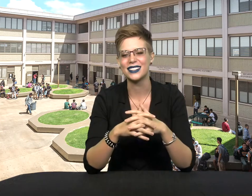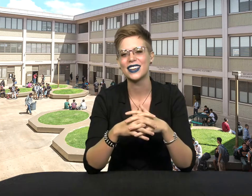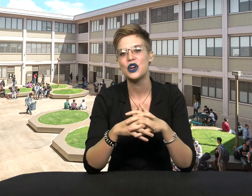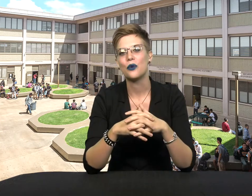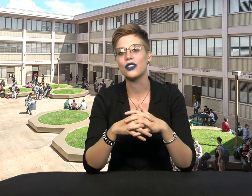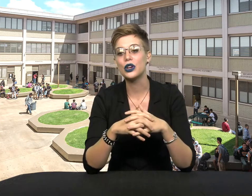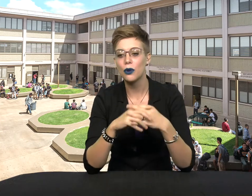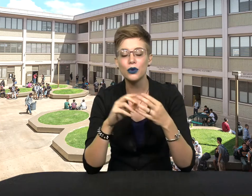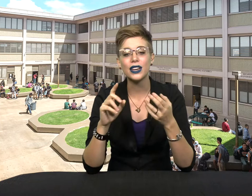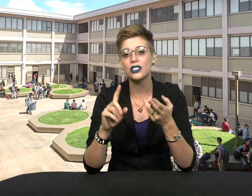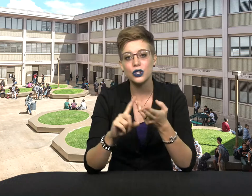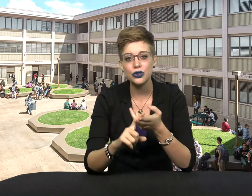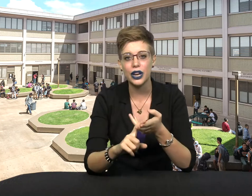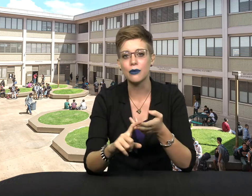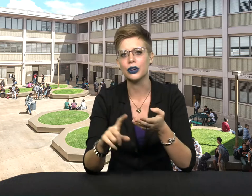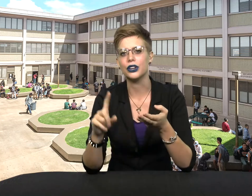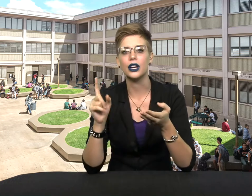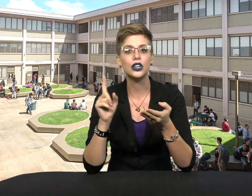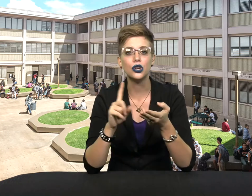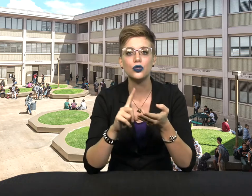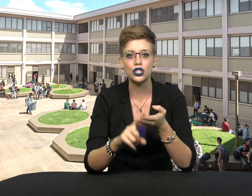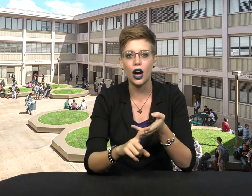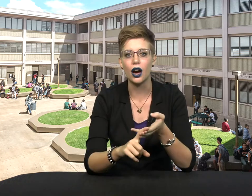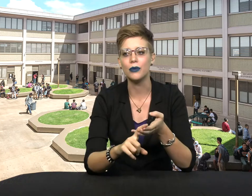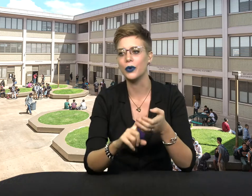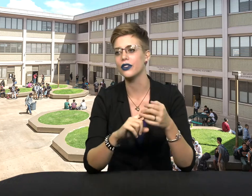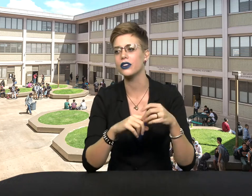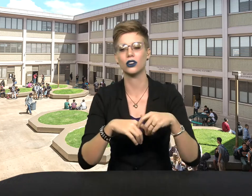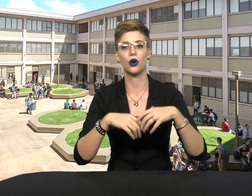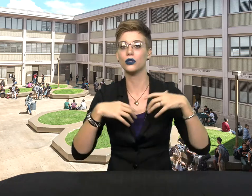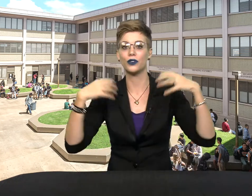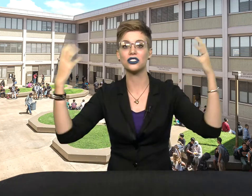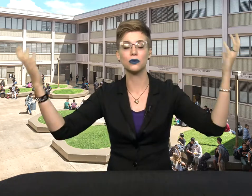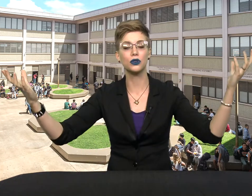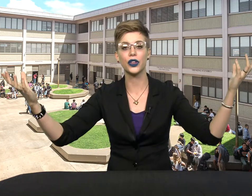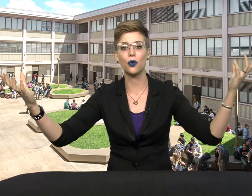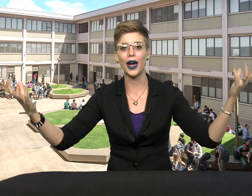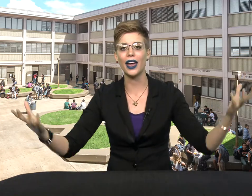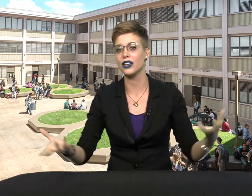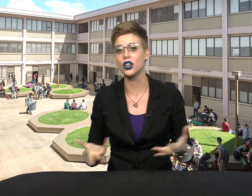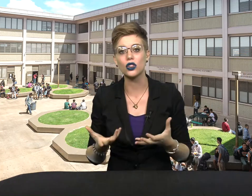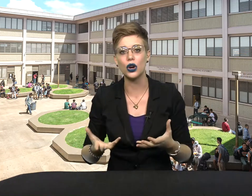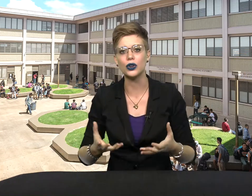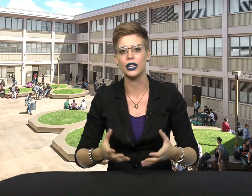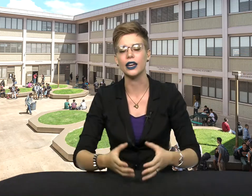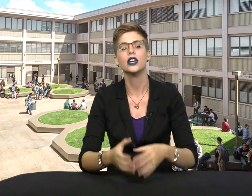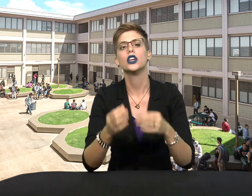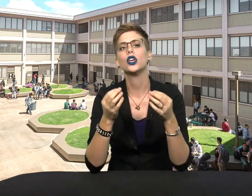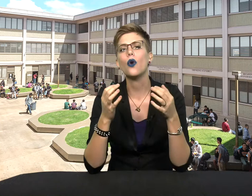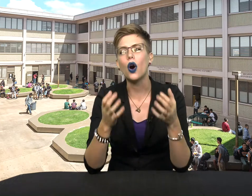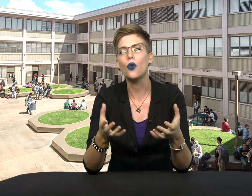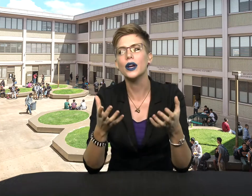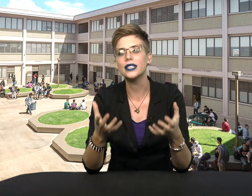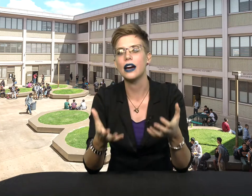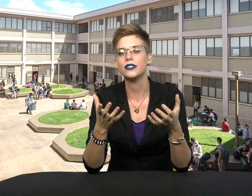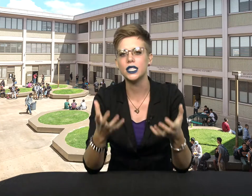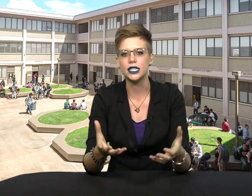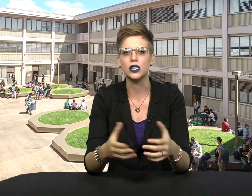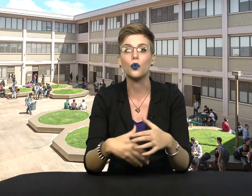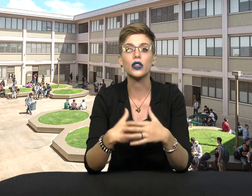Whether you are moving into a new neighborhood, a new job. Whether your old friends are moving away and you're lonely. You always have to deal with